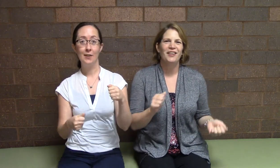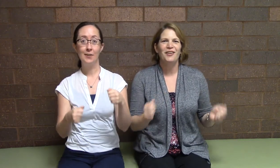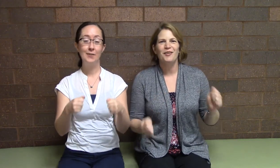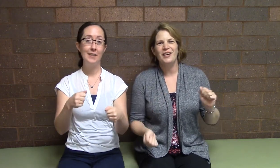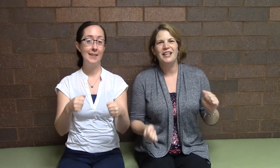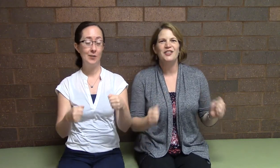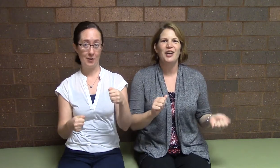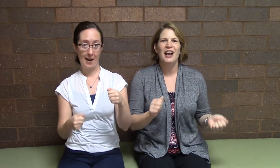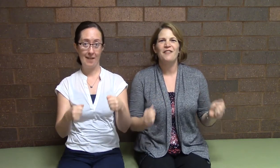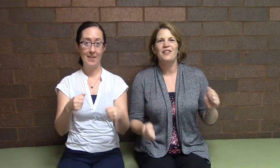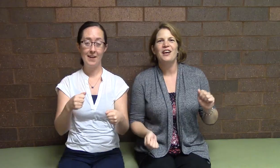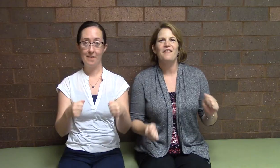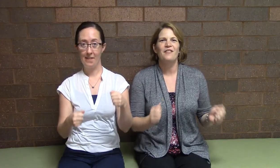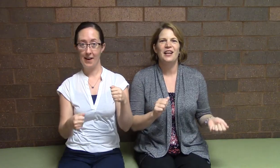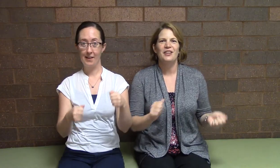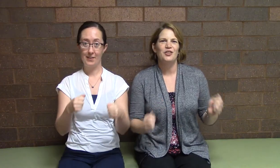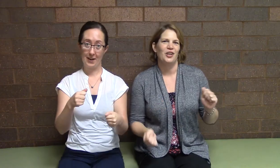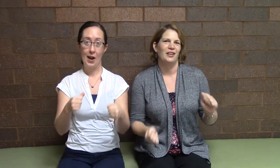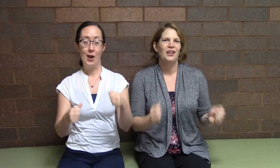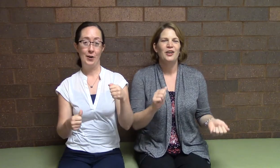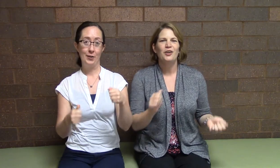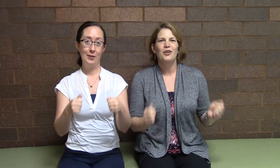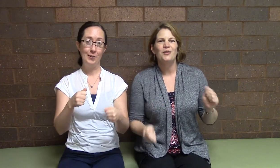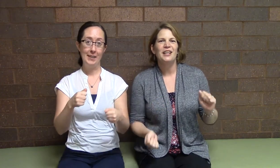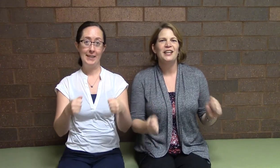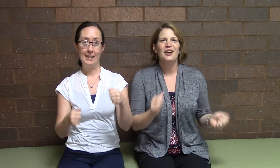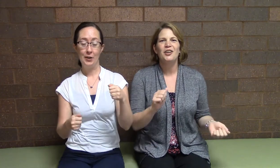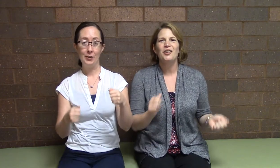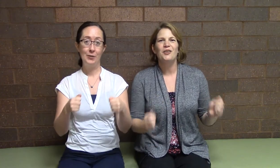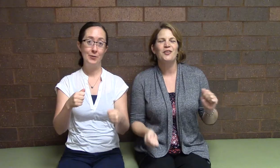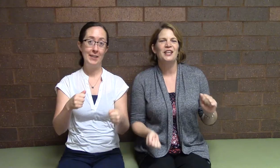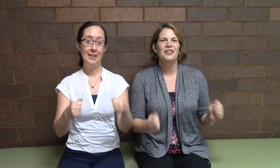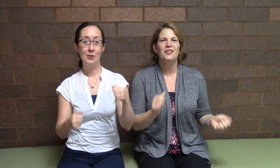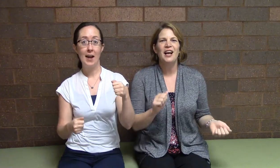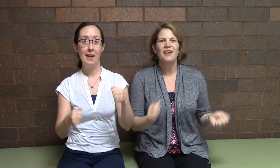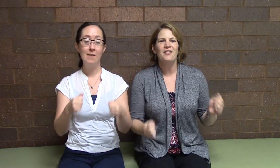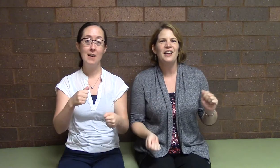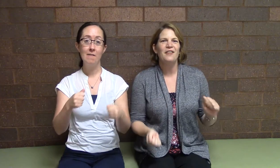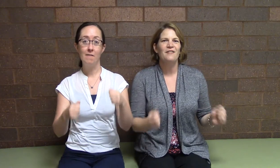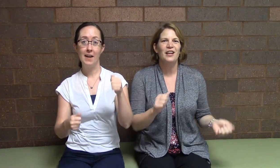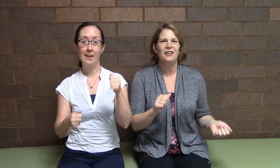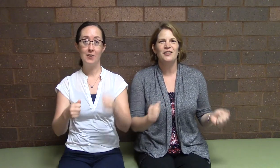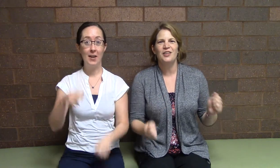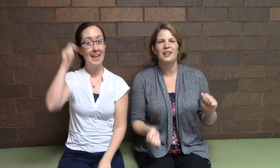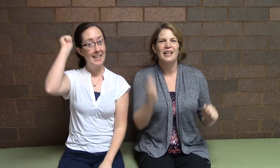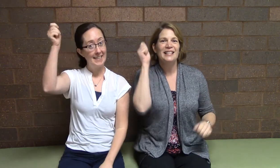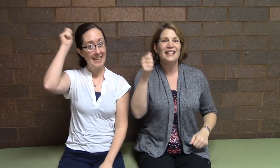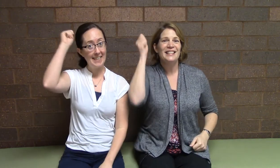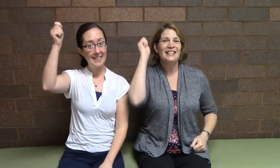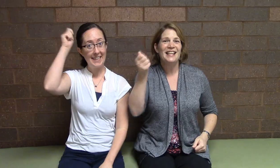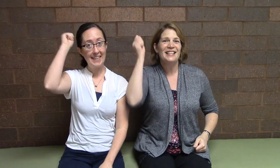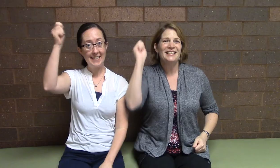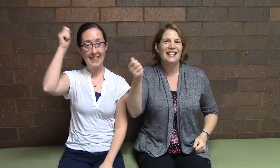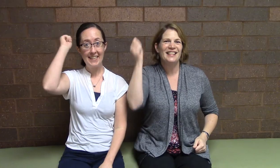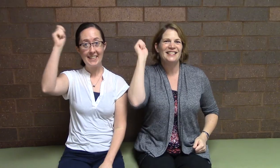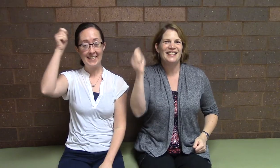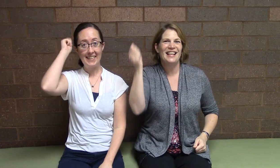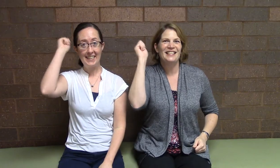hurry, drive the fire truck. Hurry, hurry, drive the fire truck. Ding, ding, ding, ding,